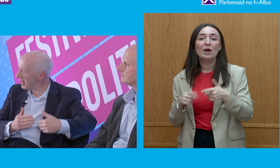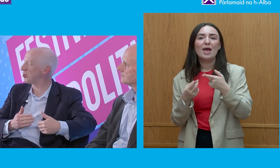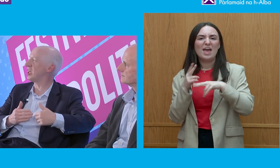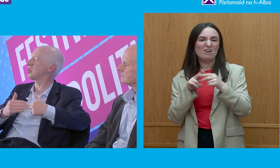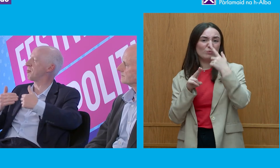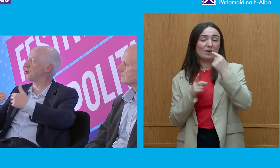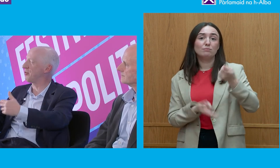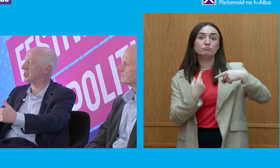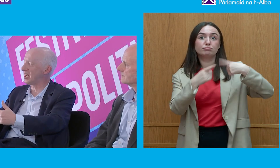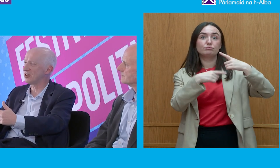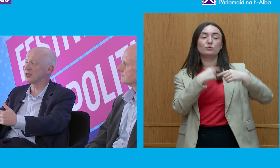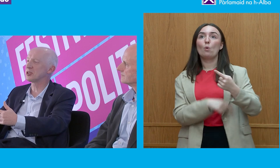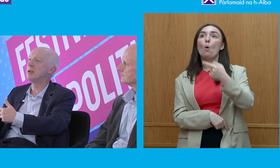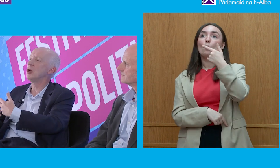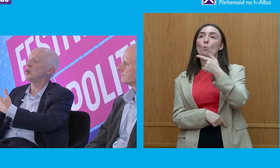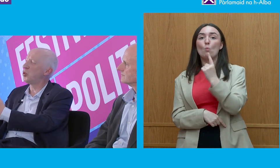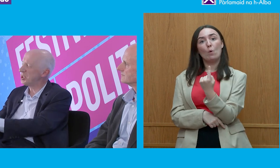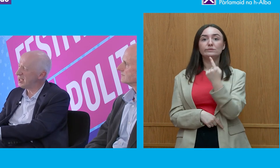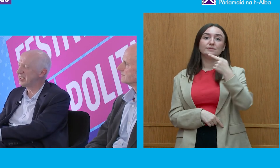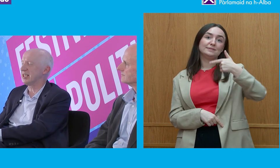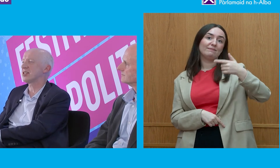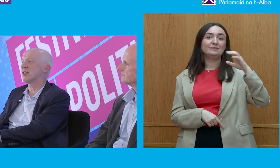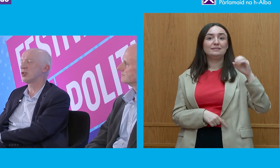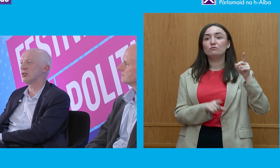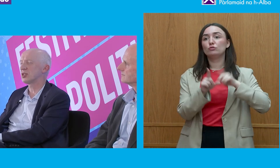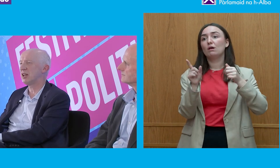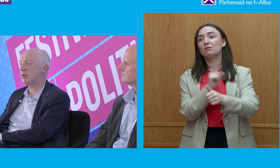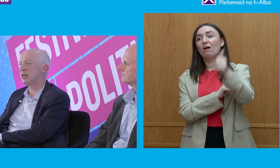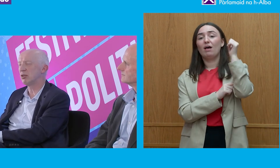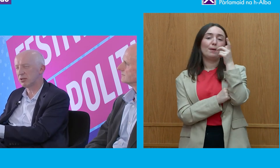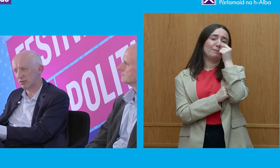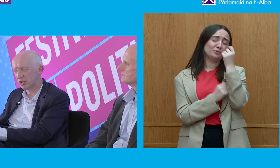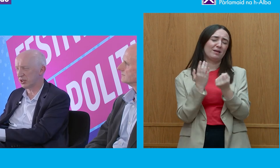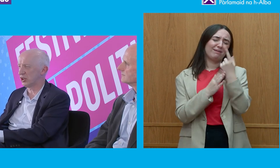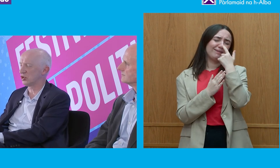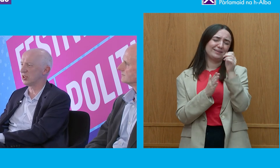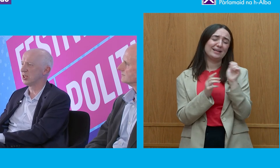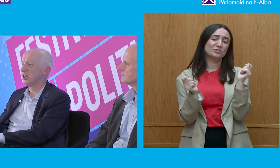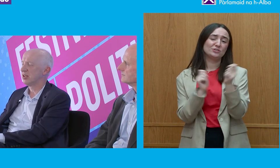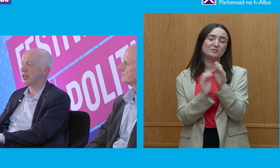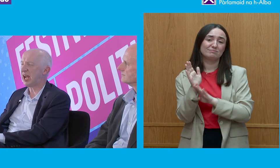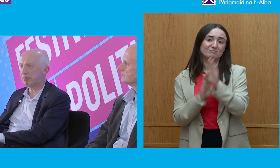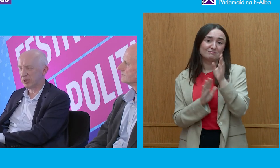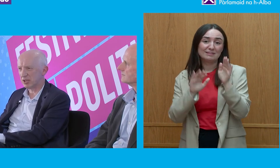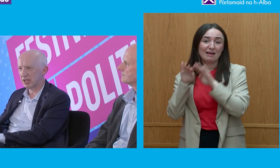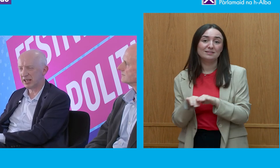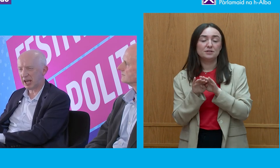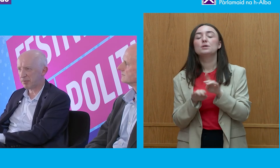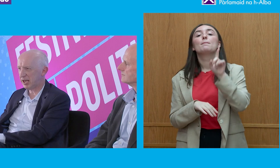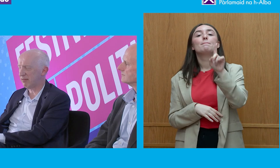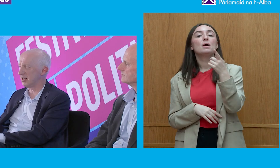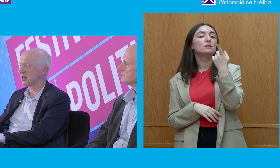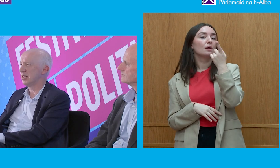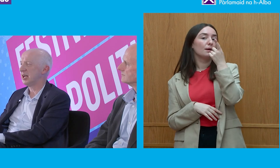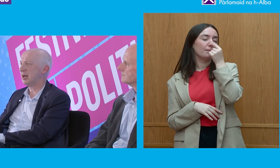we might have a chance of improving standards. What is it, of course, if we look at other countries that happened in